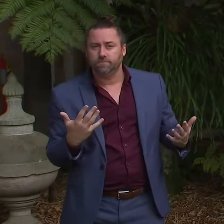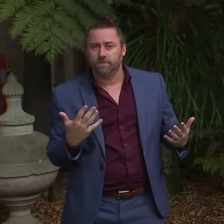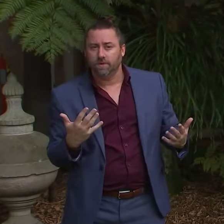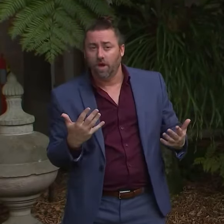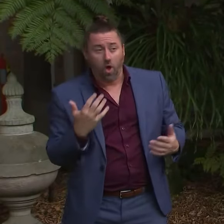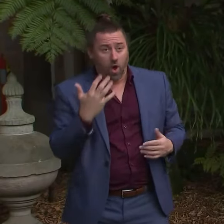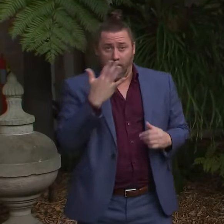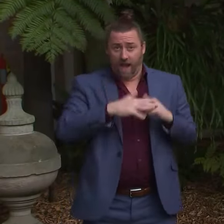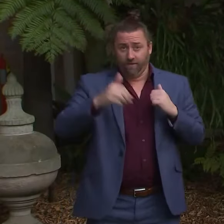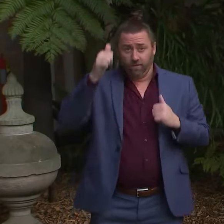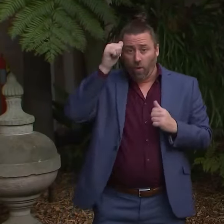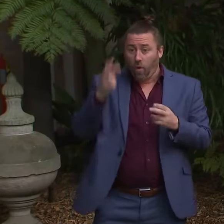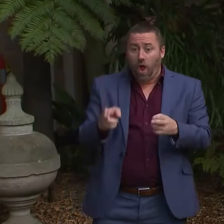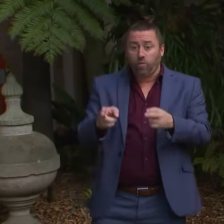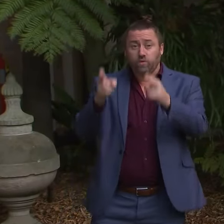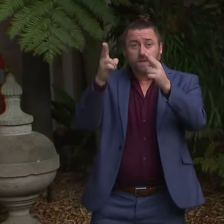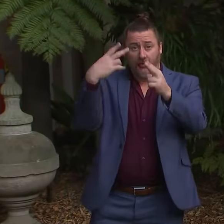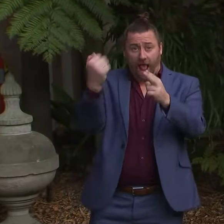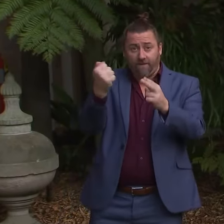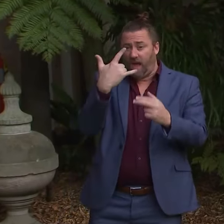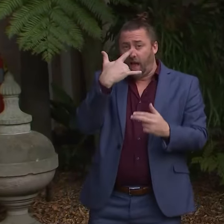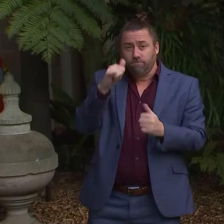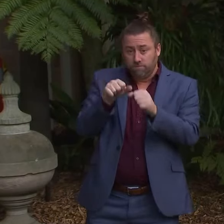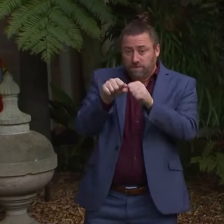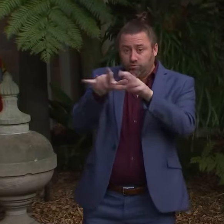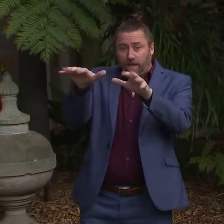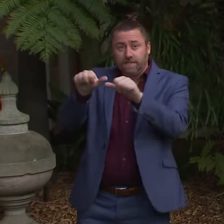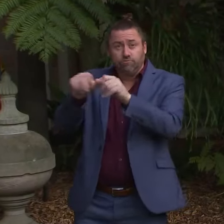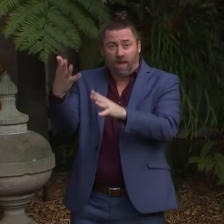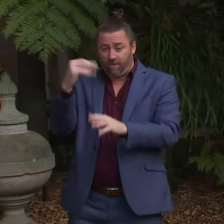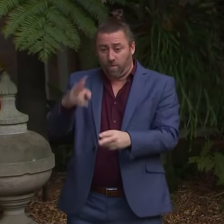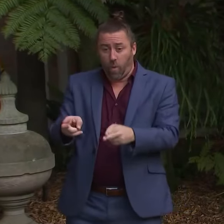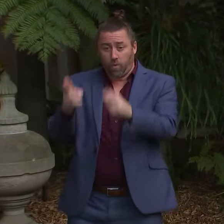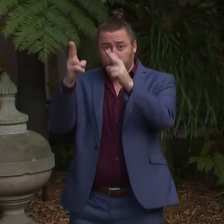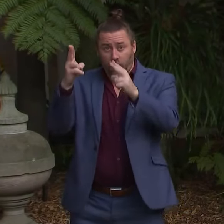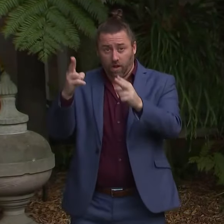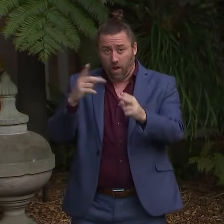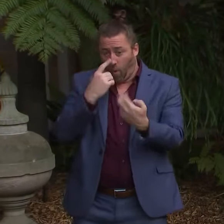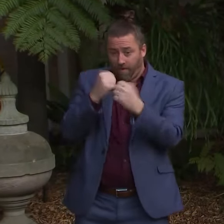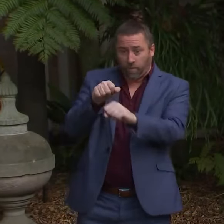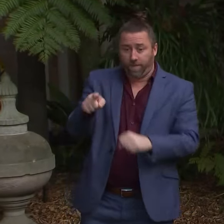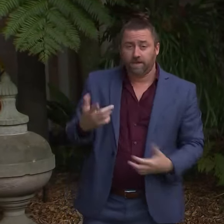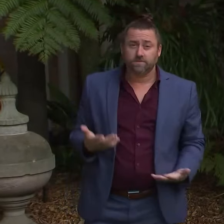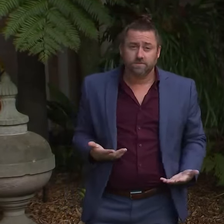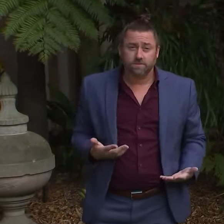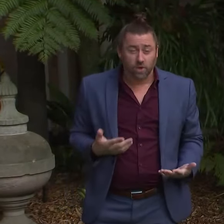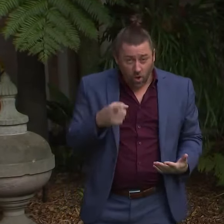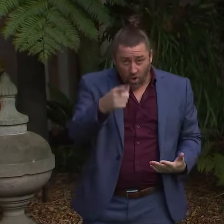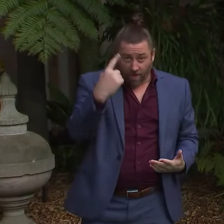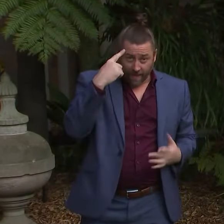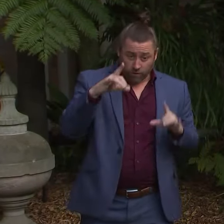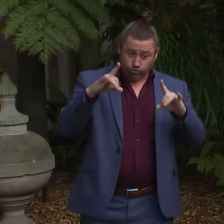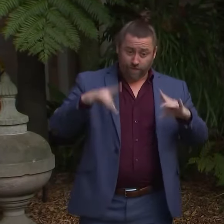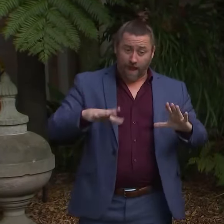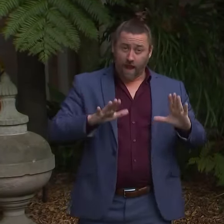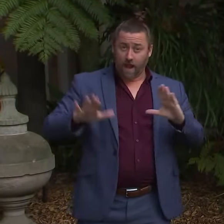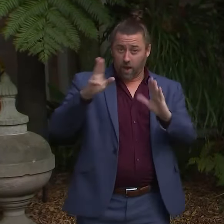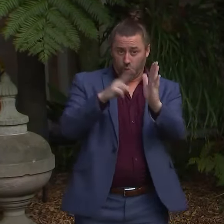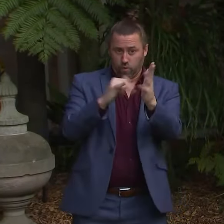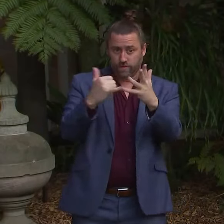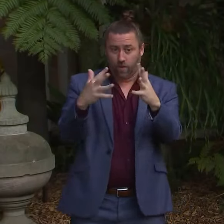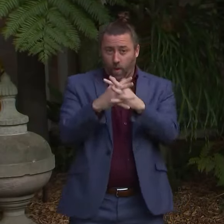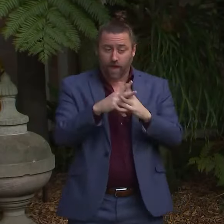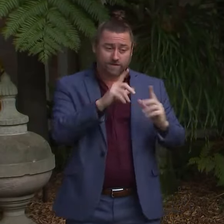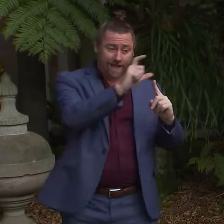outbreaks we had in hotel quarantine. Remember, the major outbreaks we had in Australia, across New South